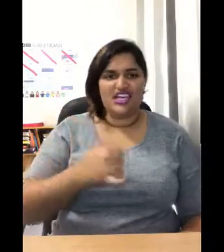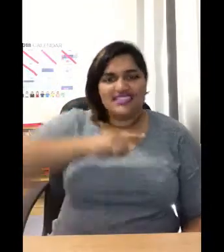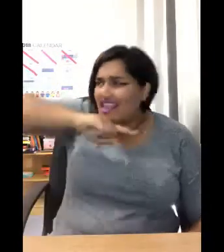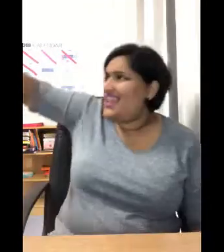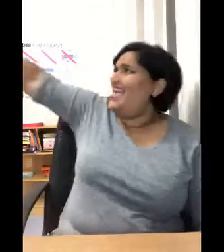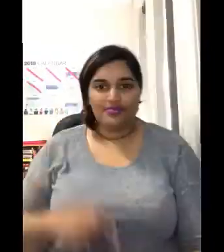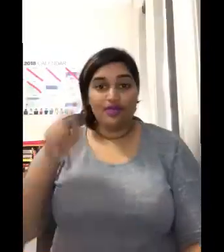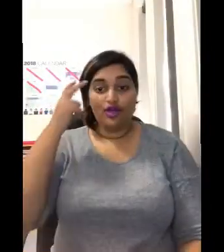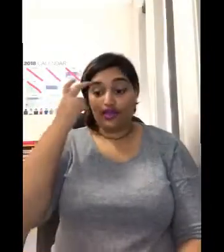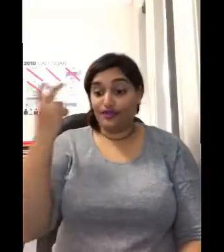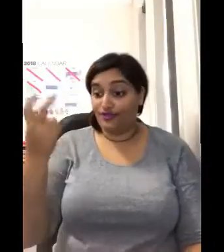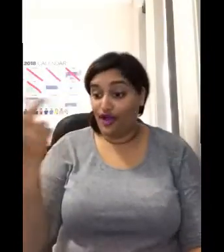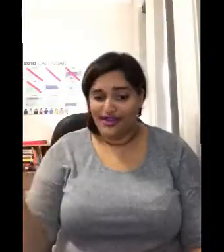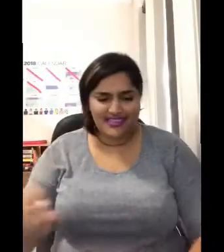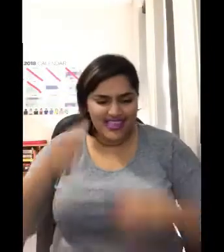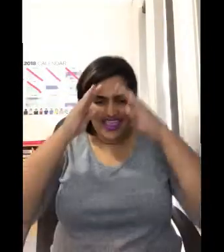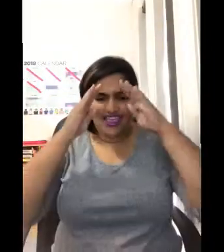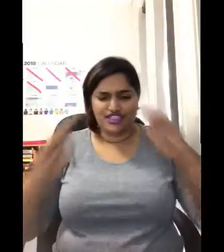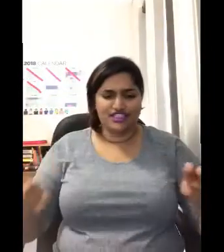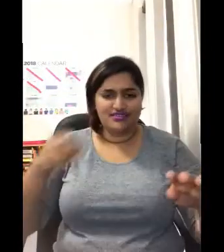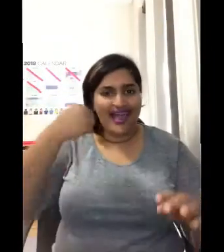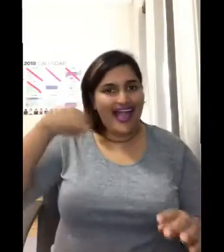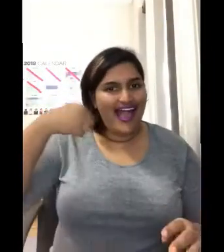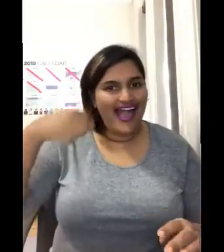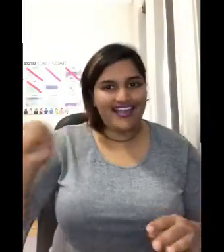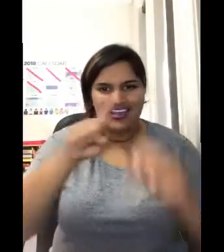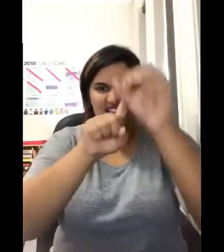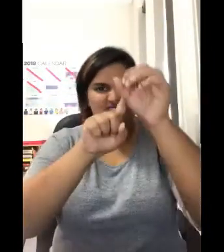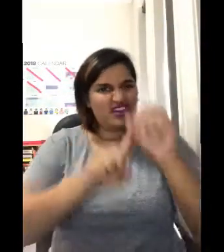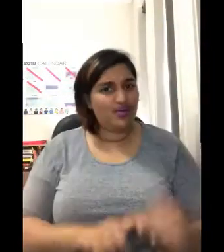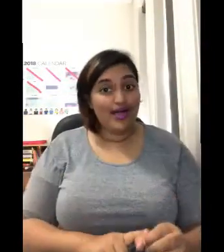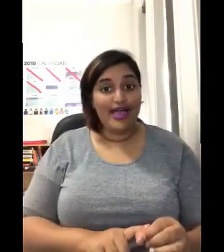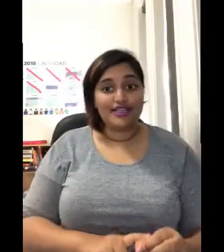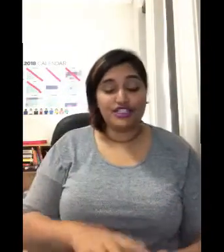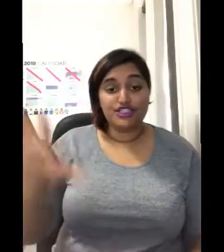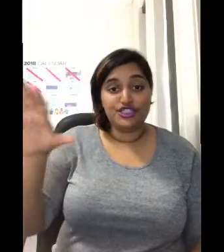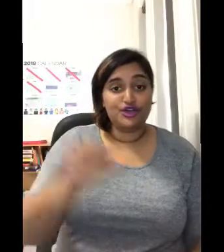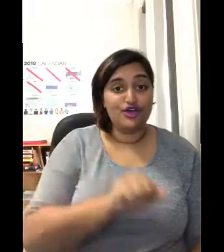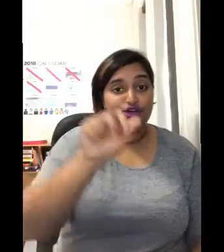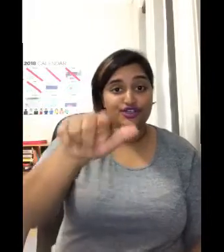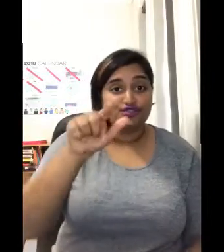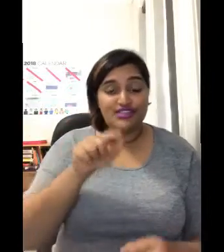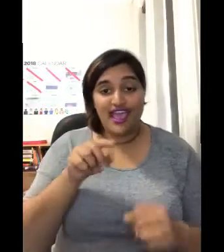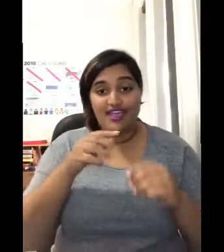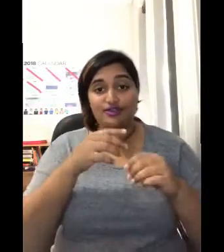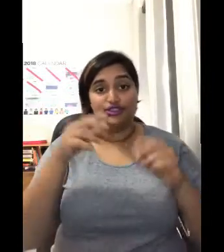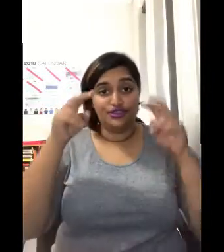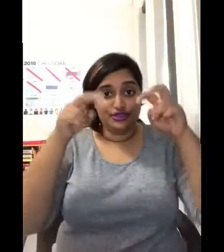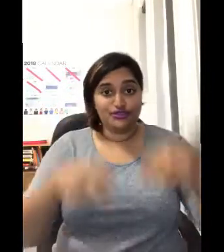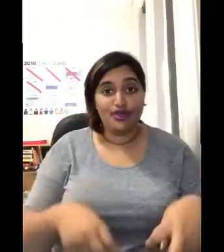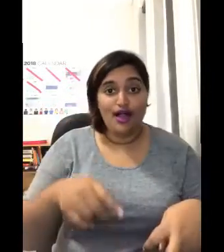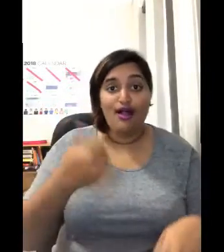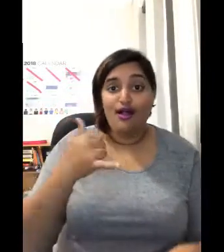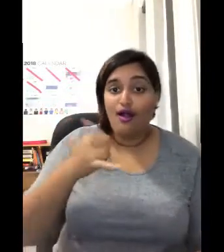just leave. I'm looking for attention, not a wrong place That you would have stayed until you go